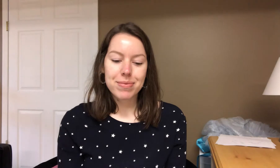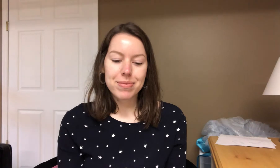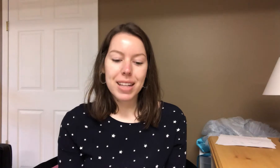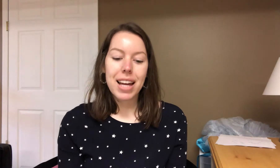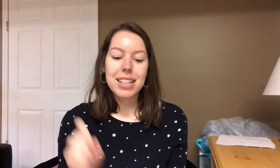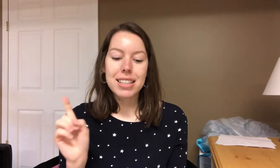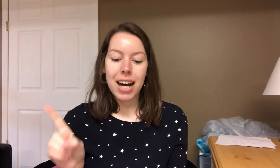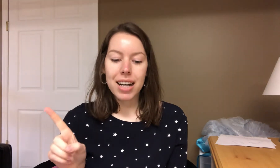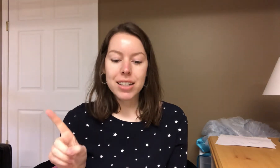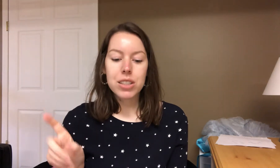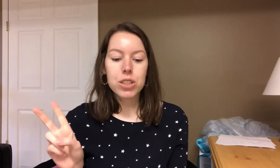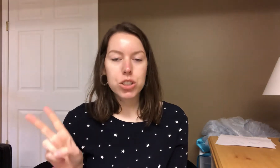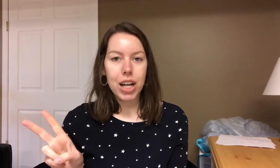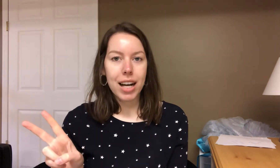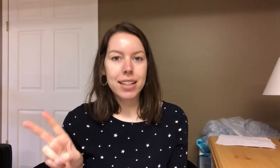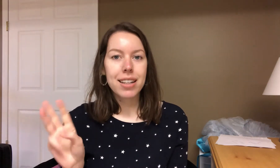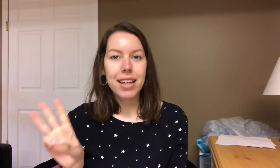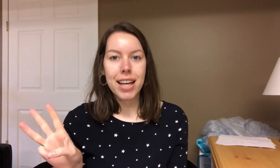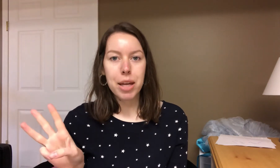Knock, shock, hip.